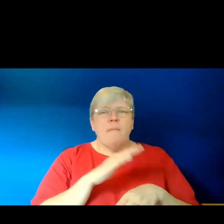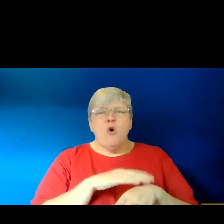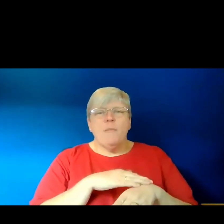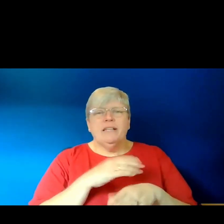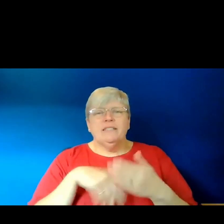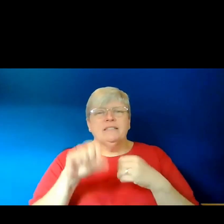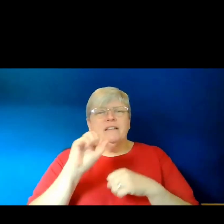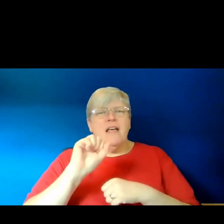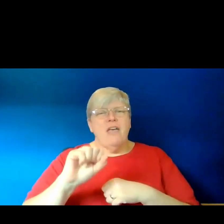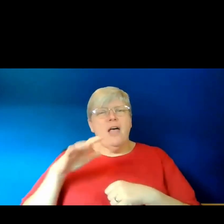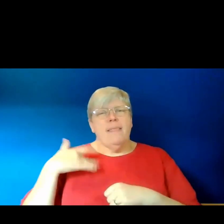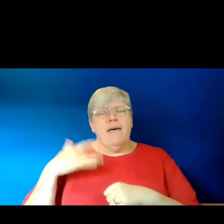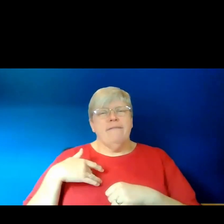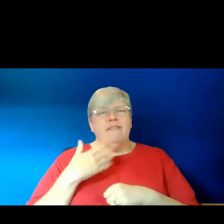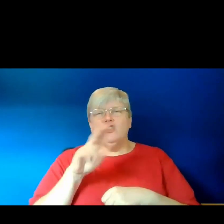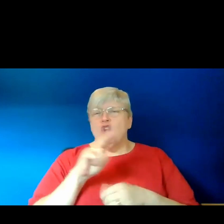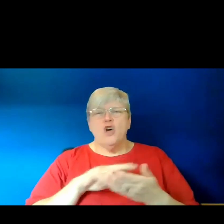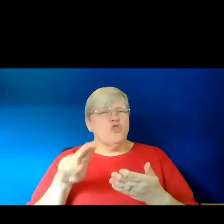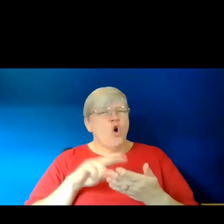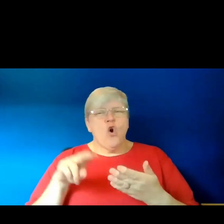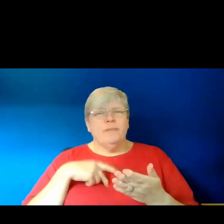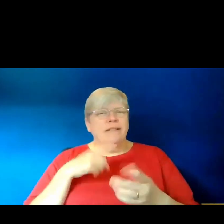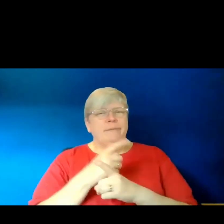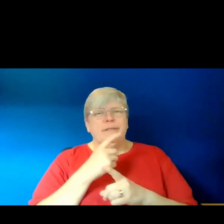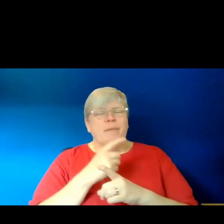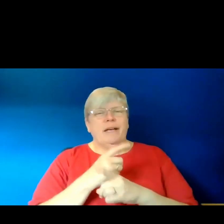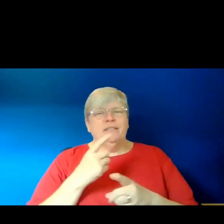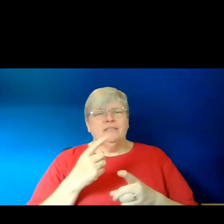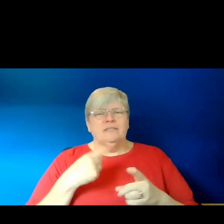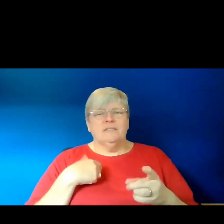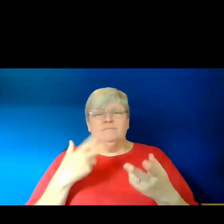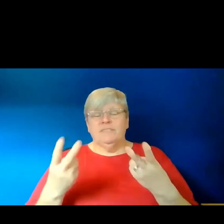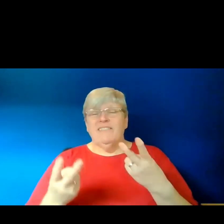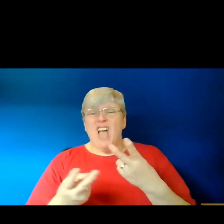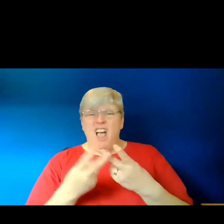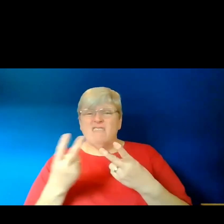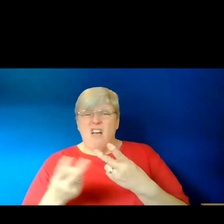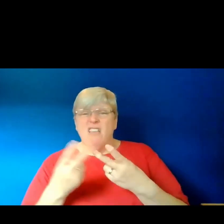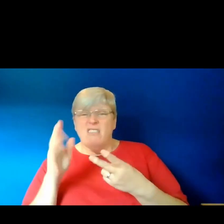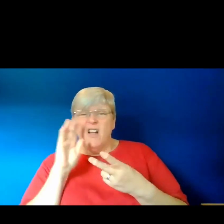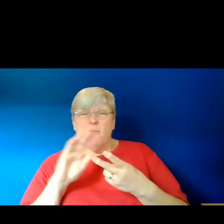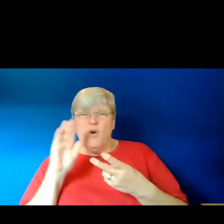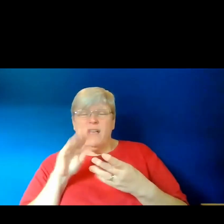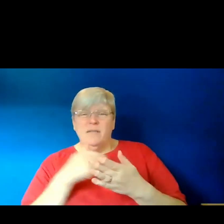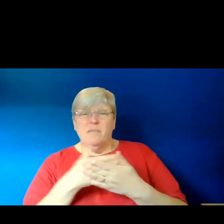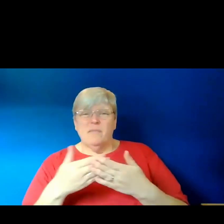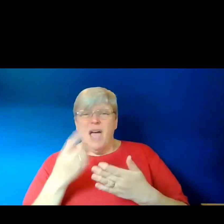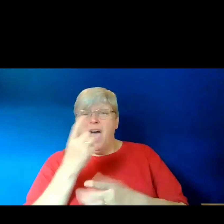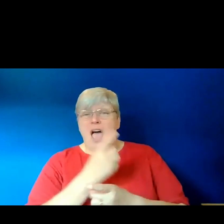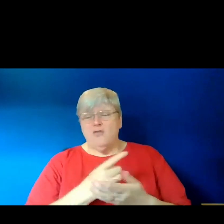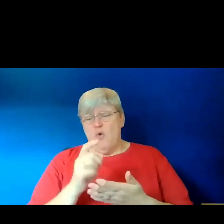explored. So, for example, in another Truti Trinh poem that I didn't read out today, I wrote about her period.